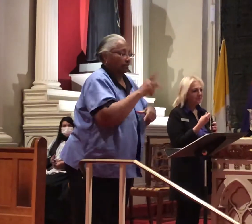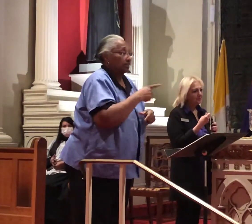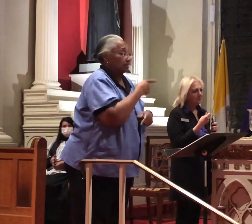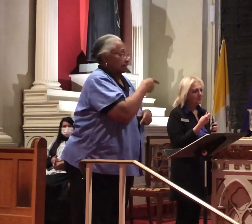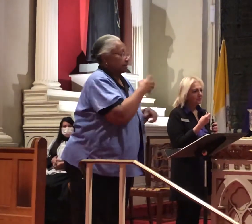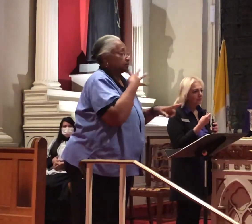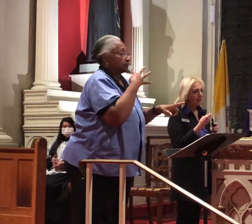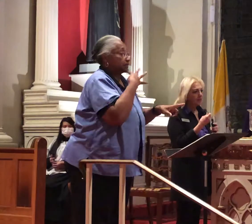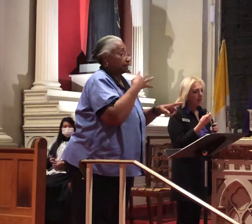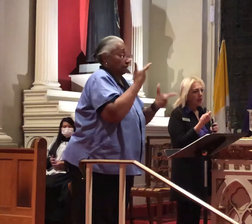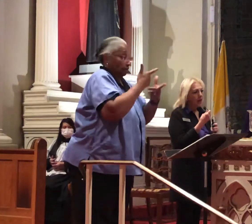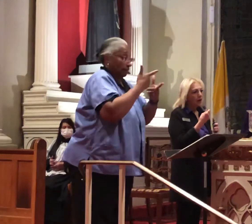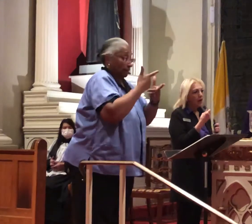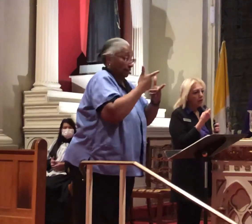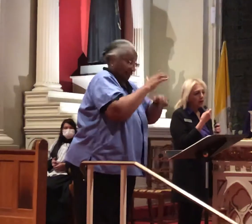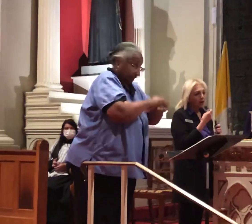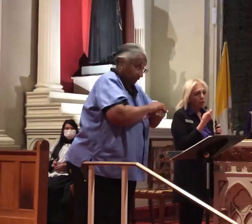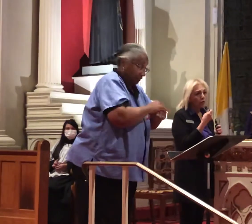begin this Lent